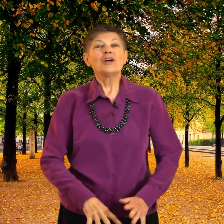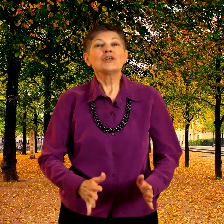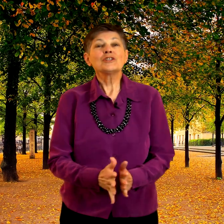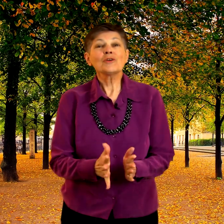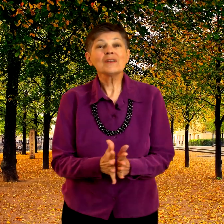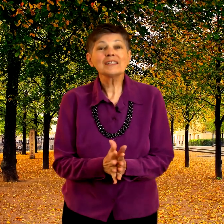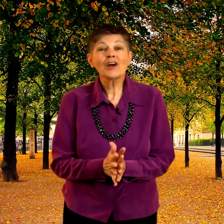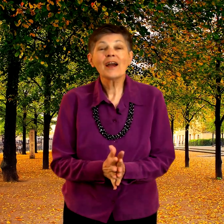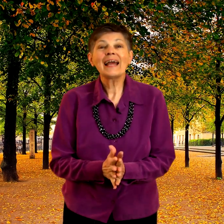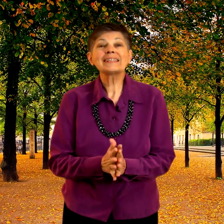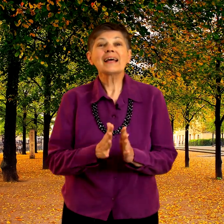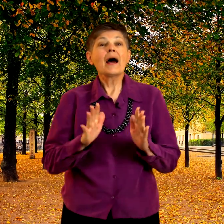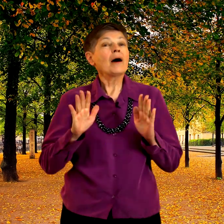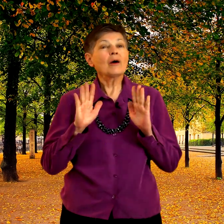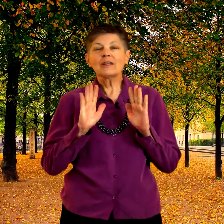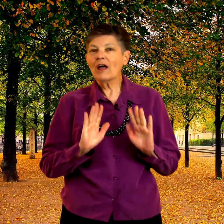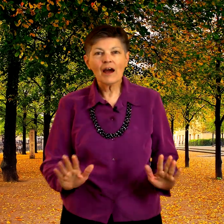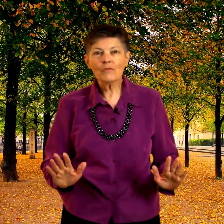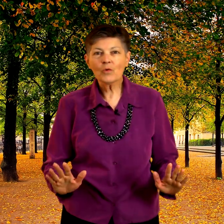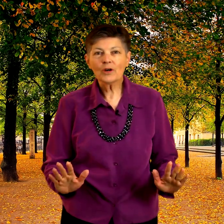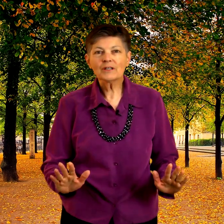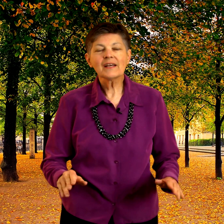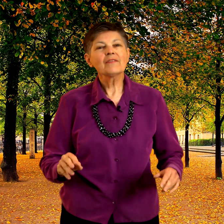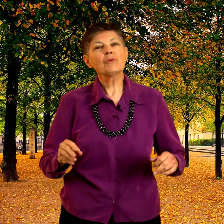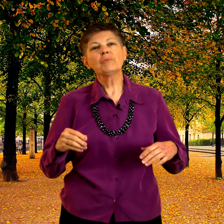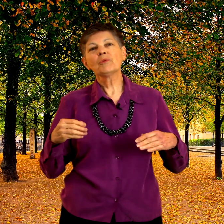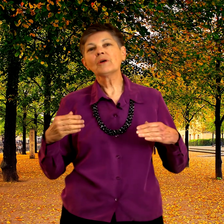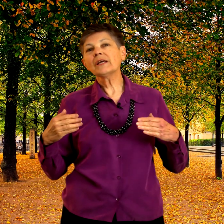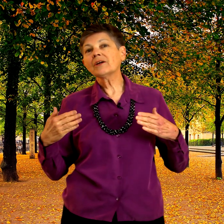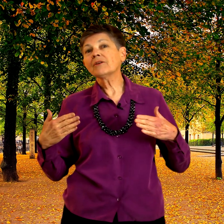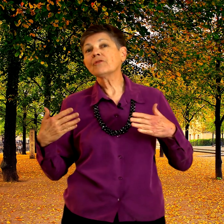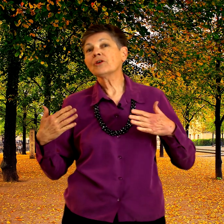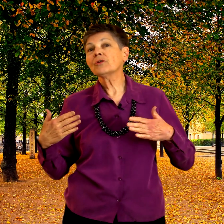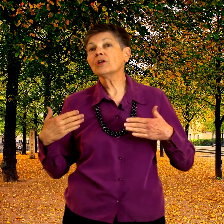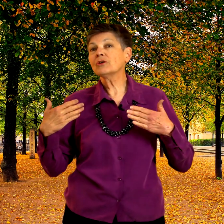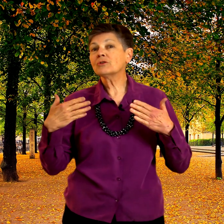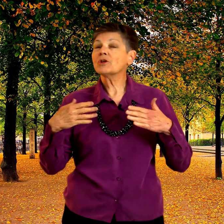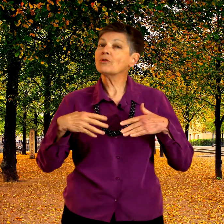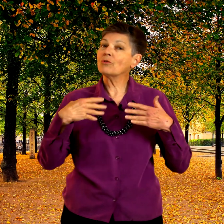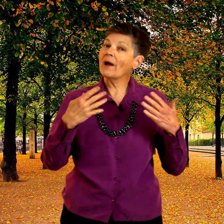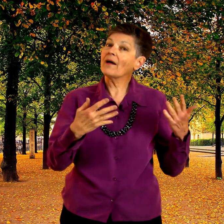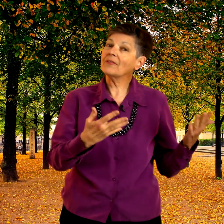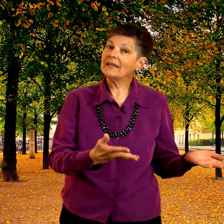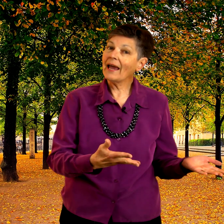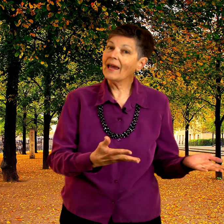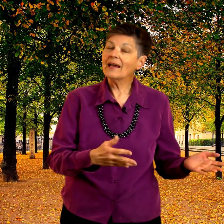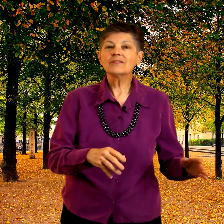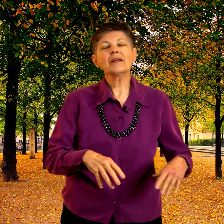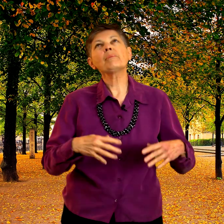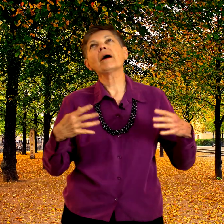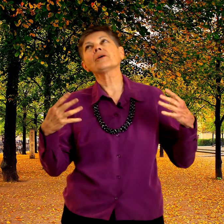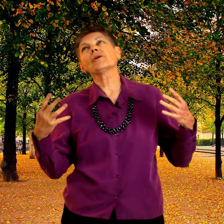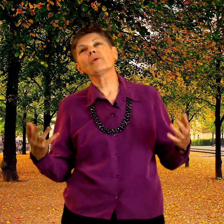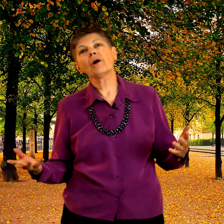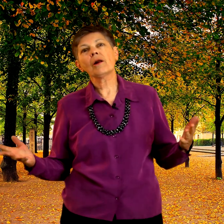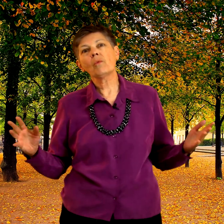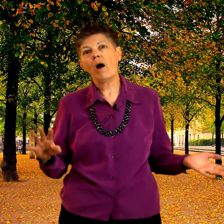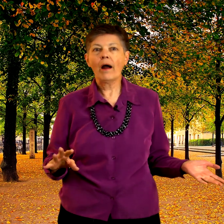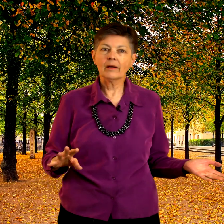So this song has a lot of words that would be really good for you to use throughout the day, think about you're going on a walk